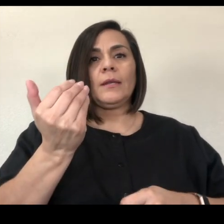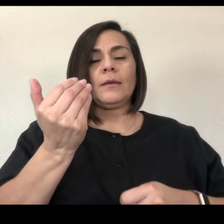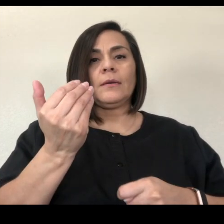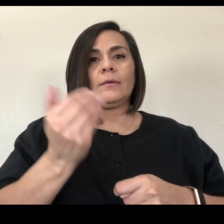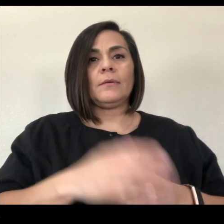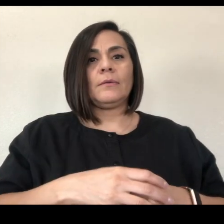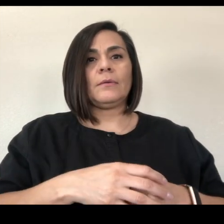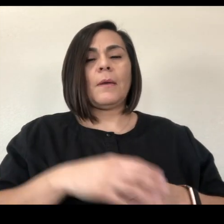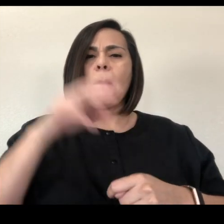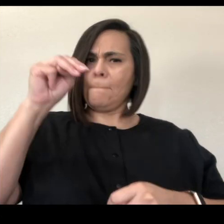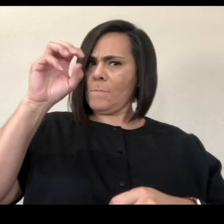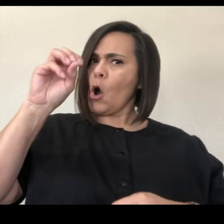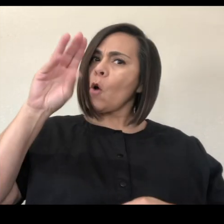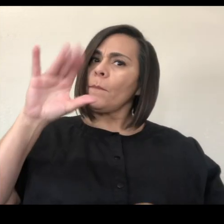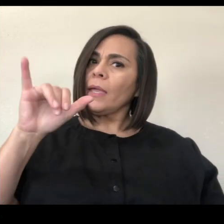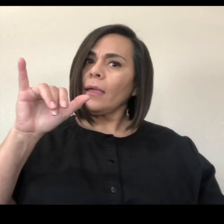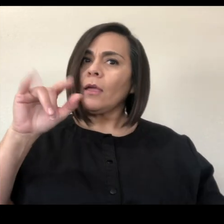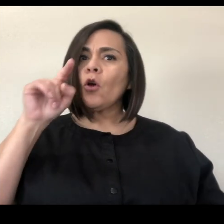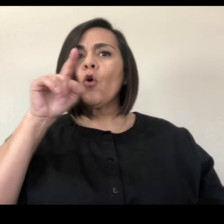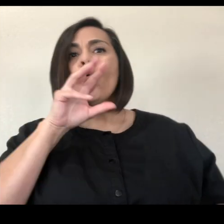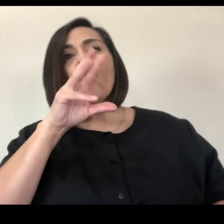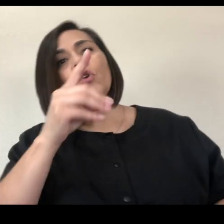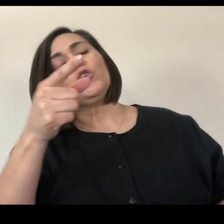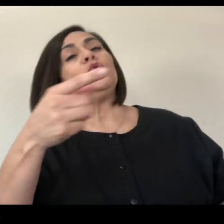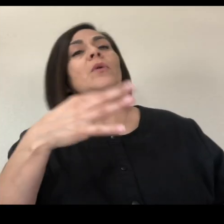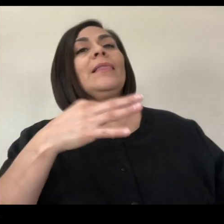Moby, would you like it if someone cut in front of you?